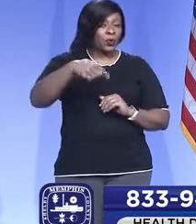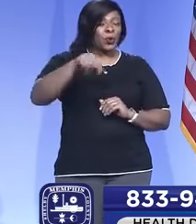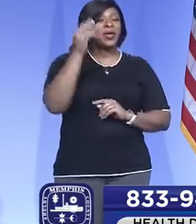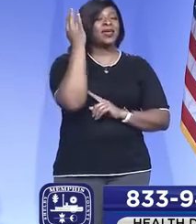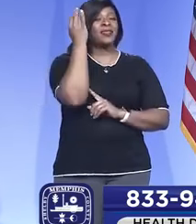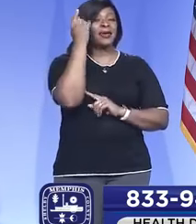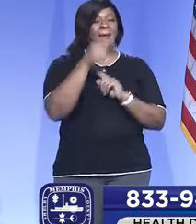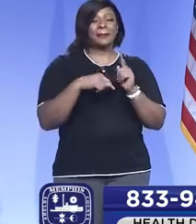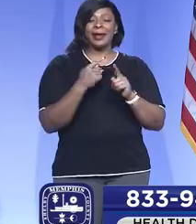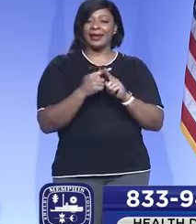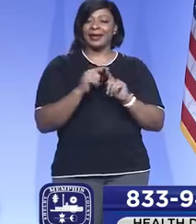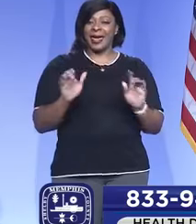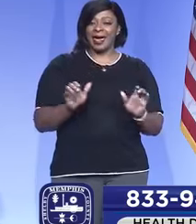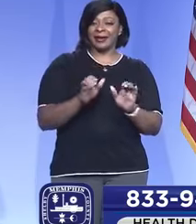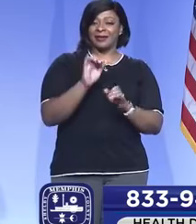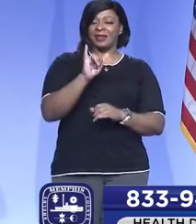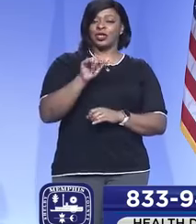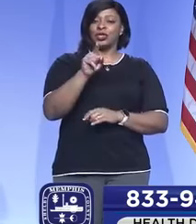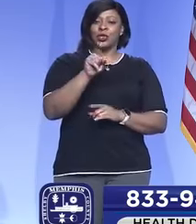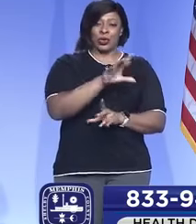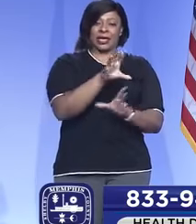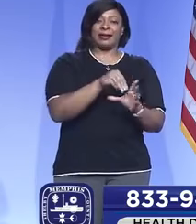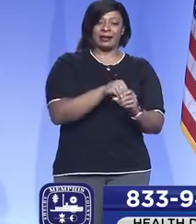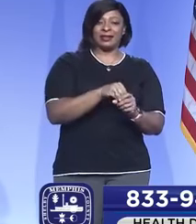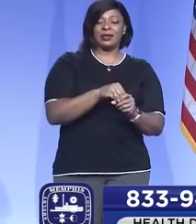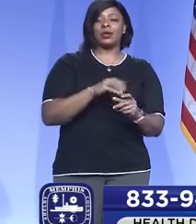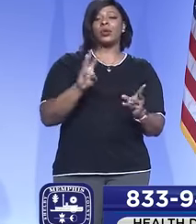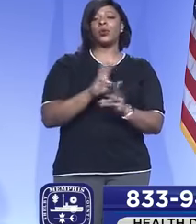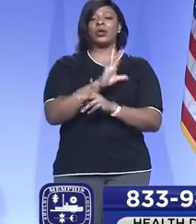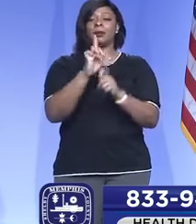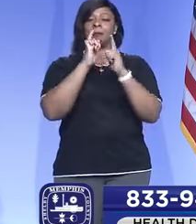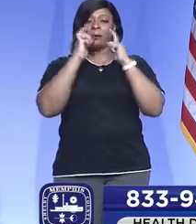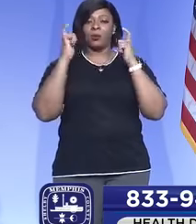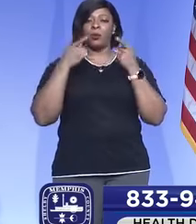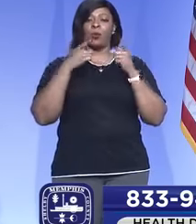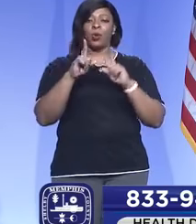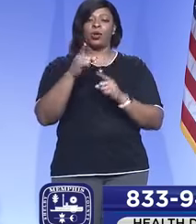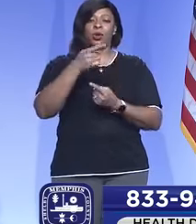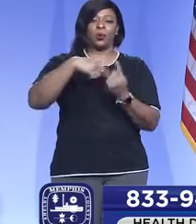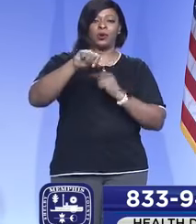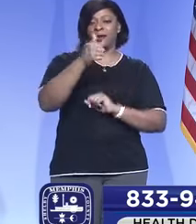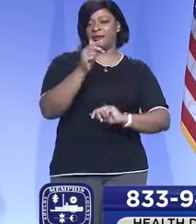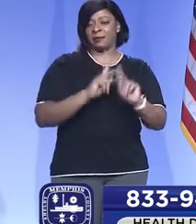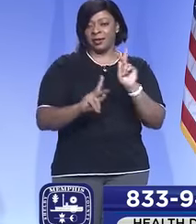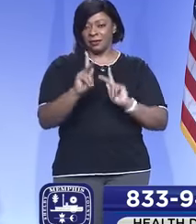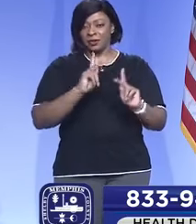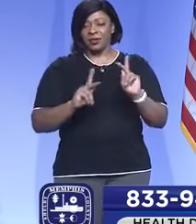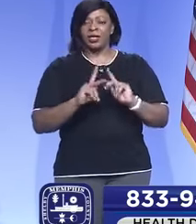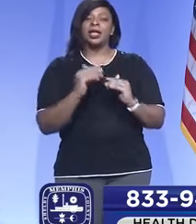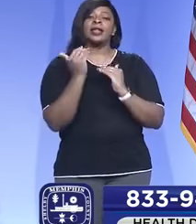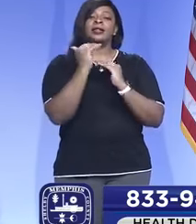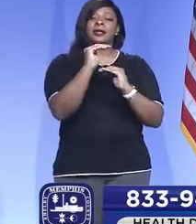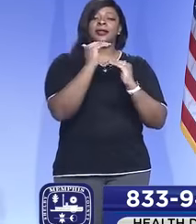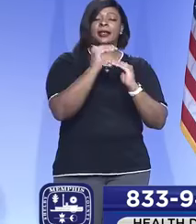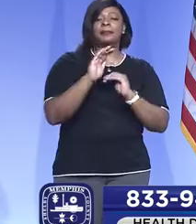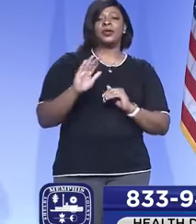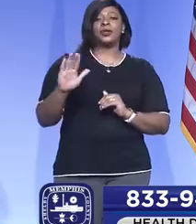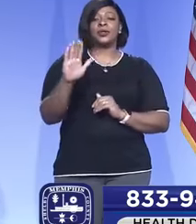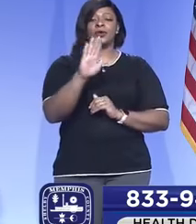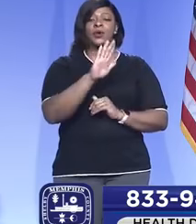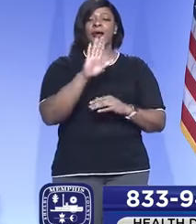think about the activities that you engage in and wearing masks when you're around others. Limiting your